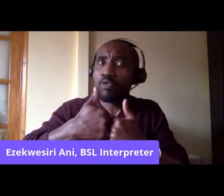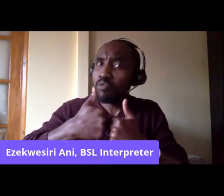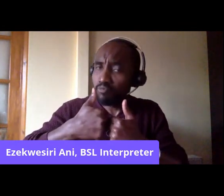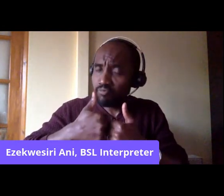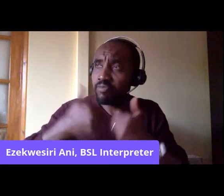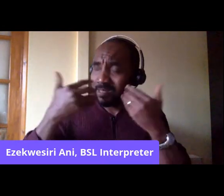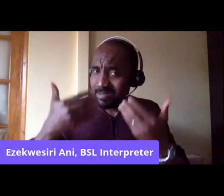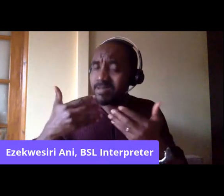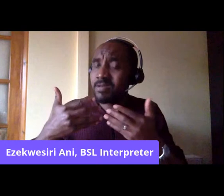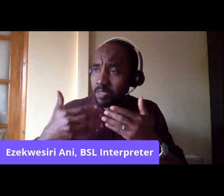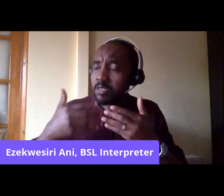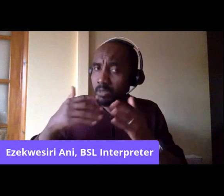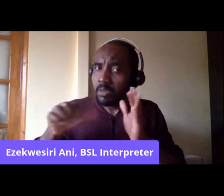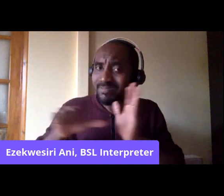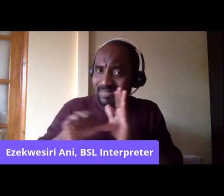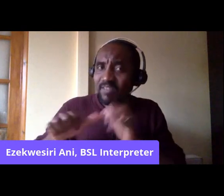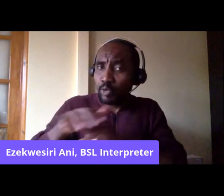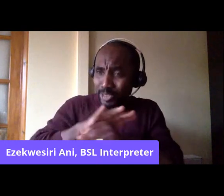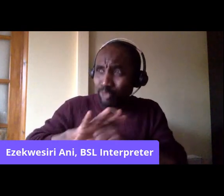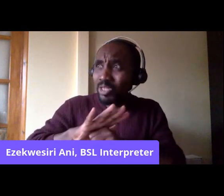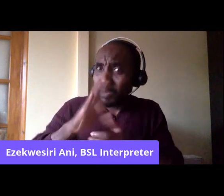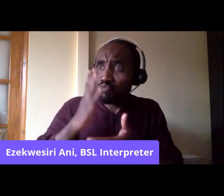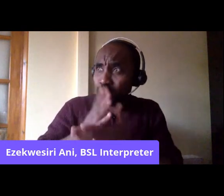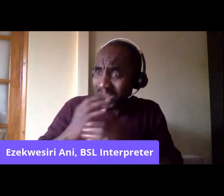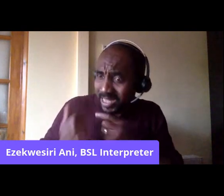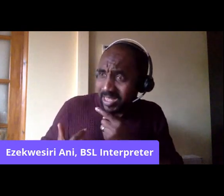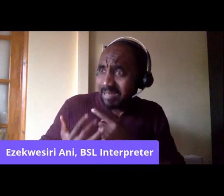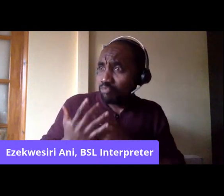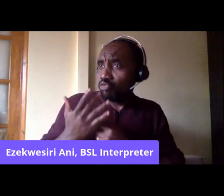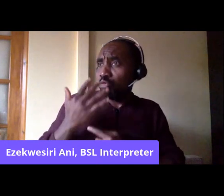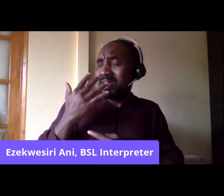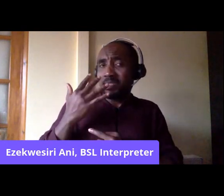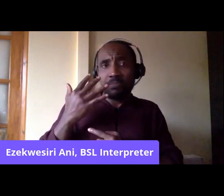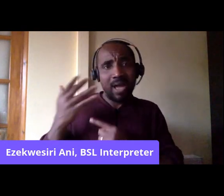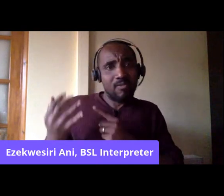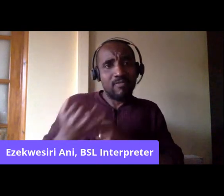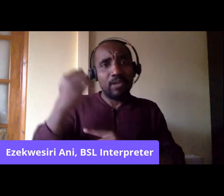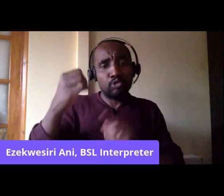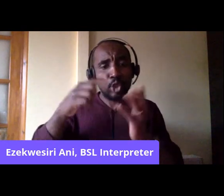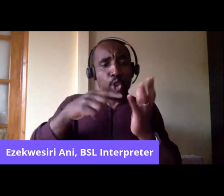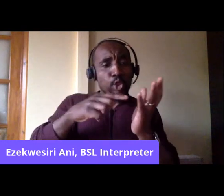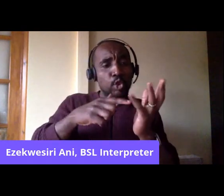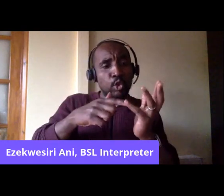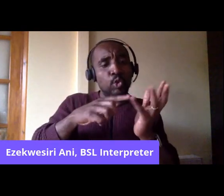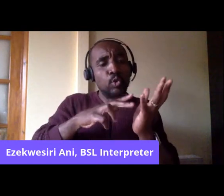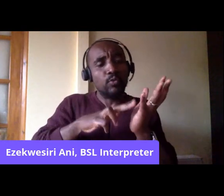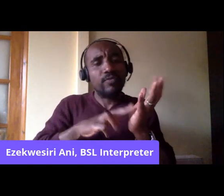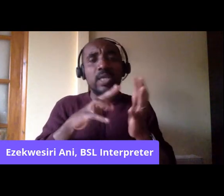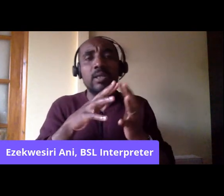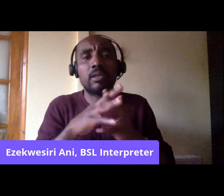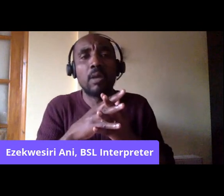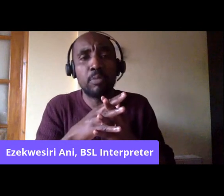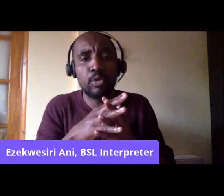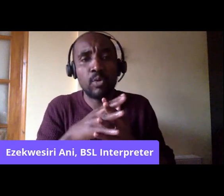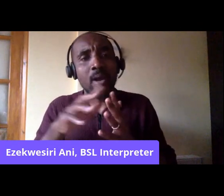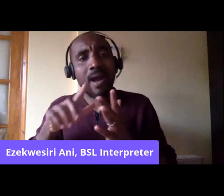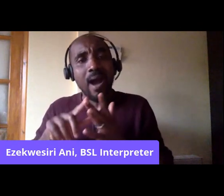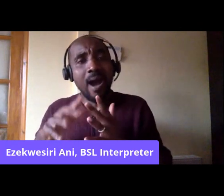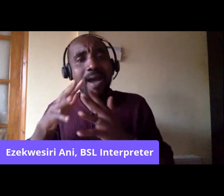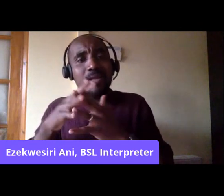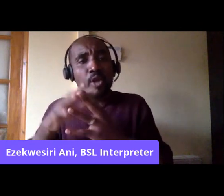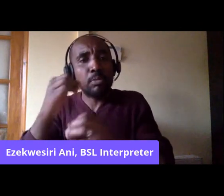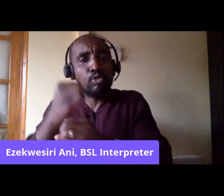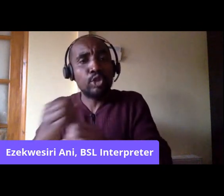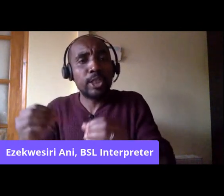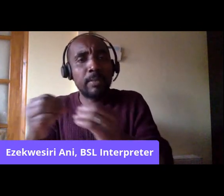inspiring victories which have been won by the UVW and the IWGB. And I think they provide a model